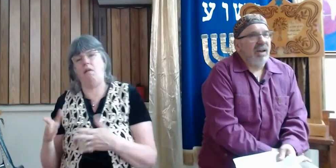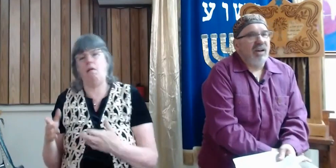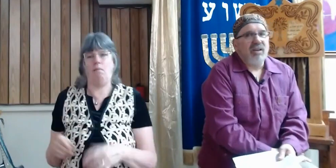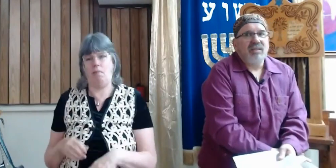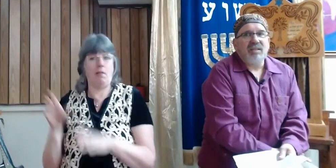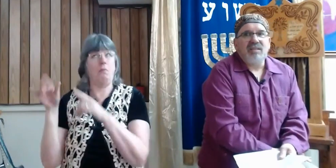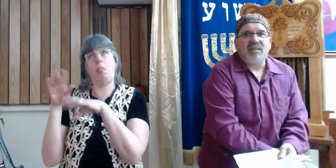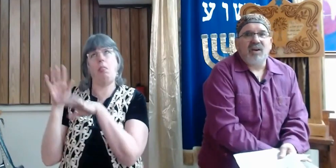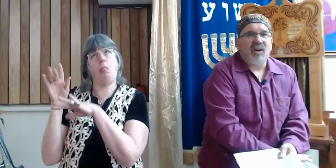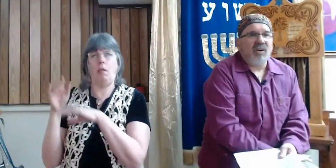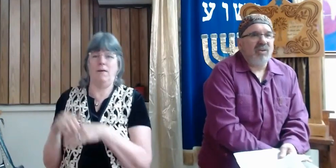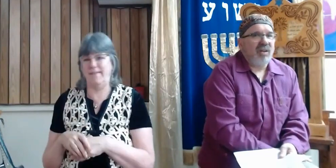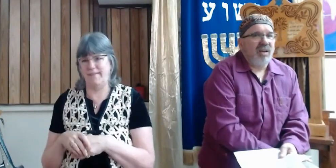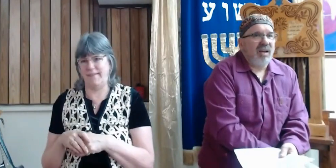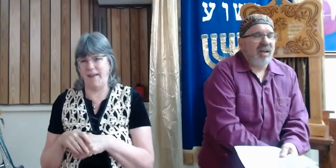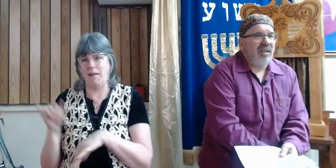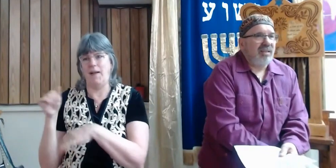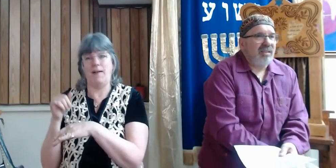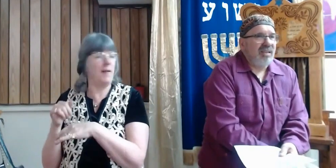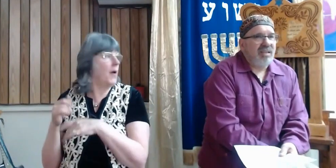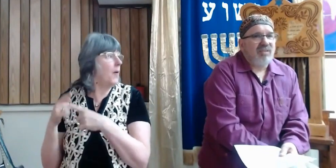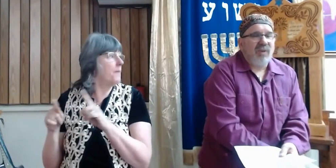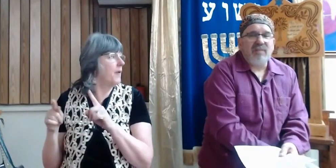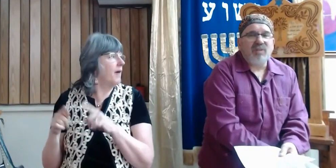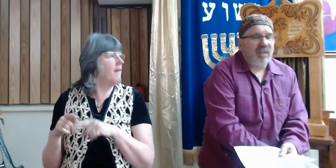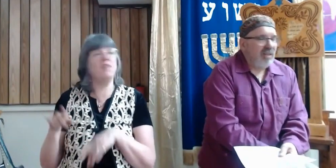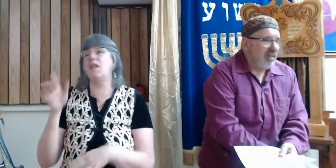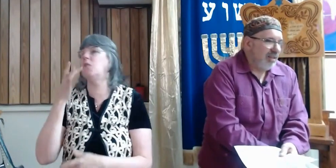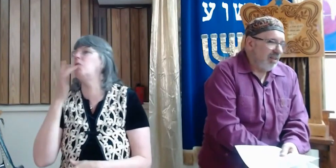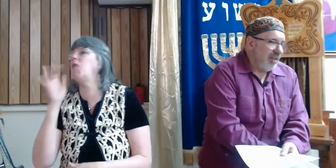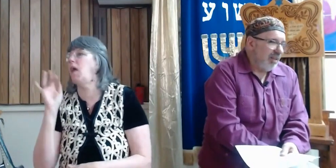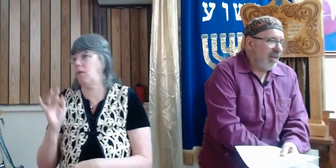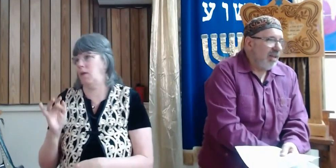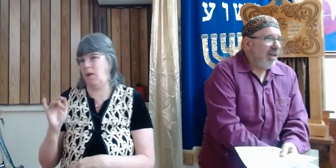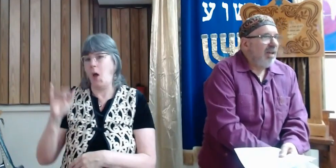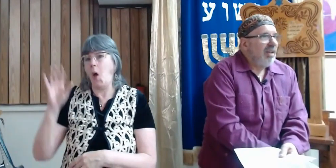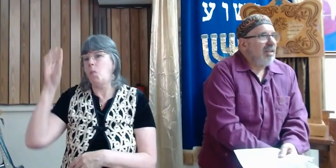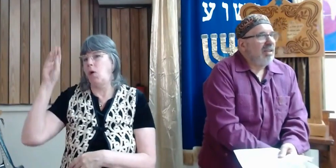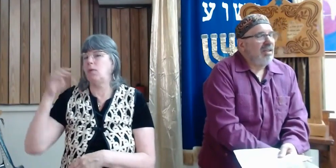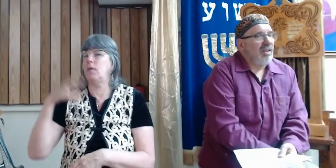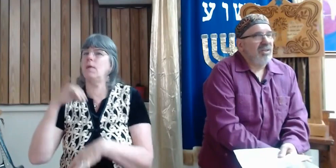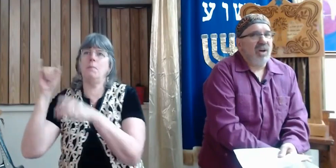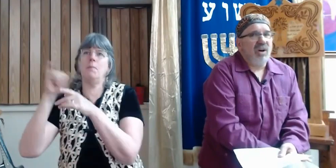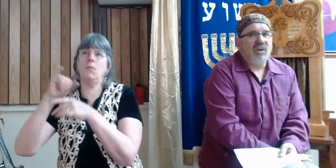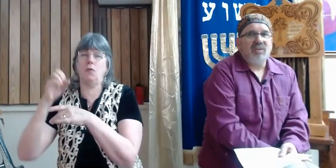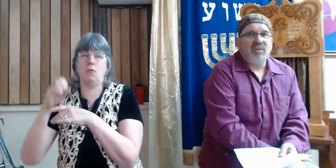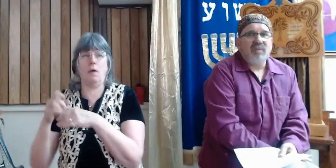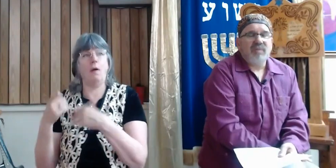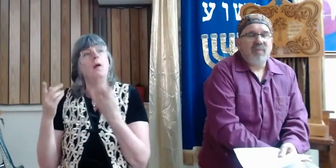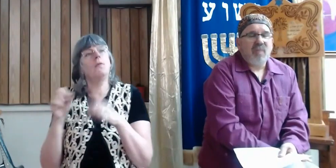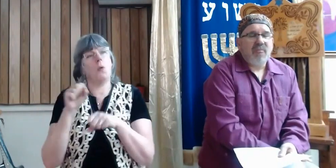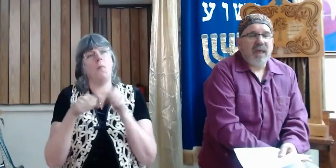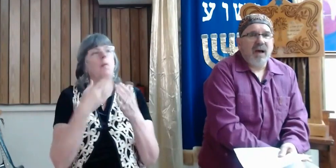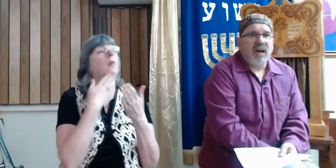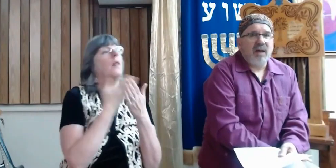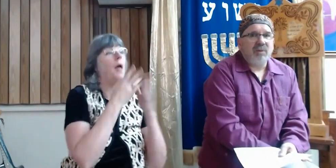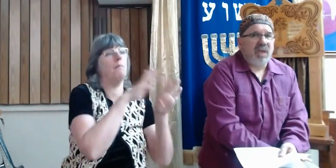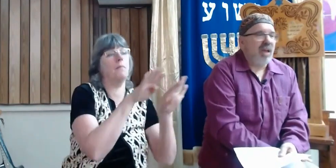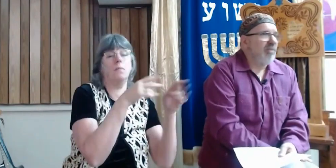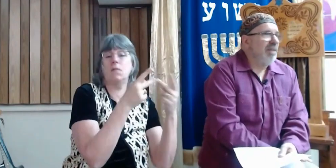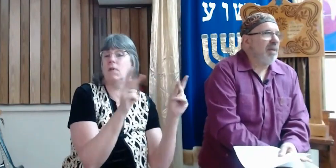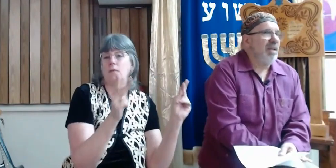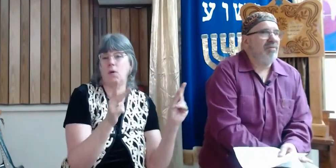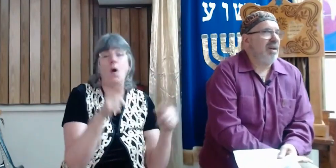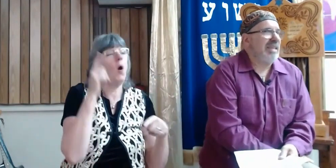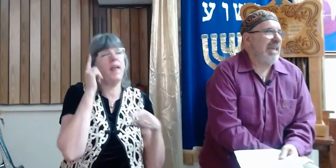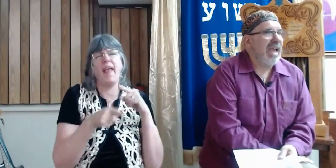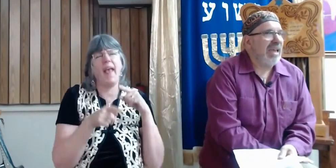You know, so, he's his favorite. You know, so, uh, we